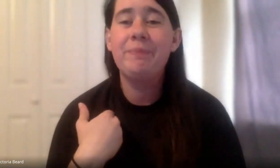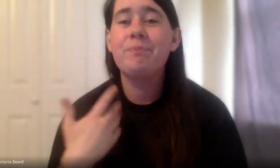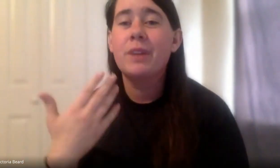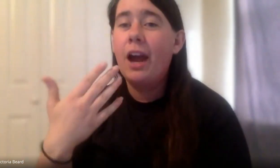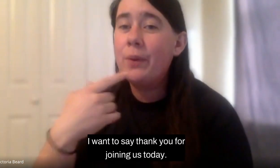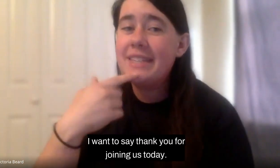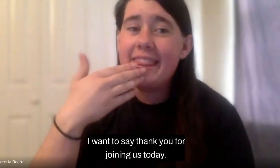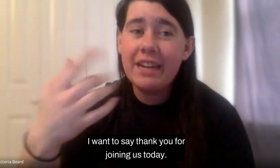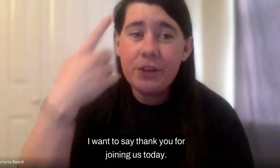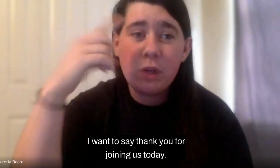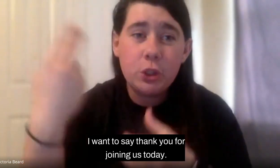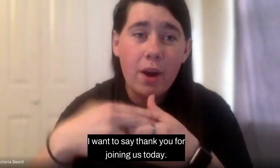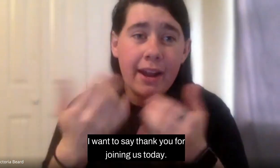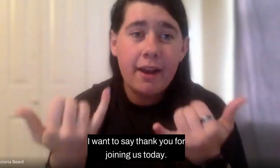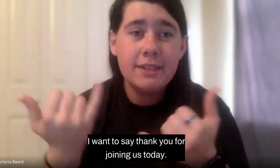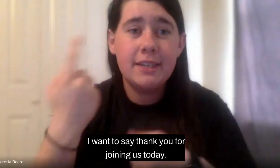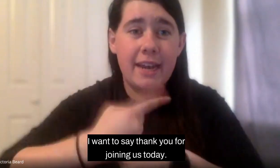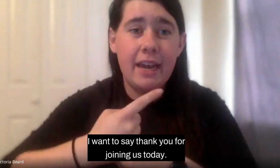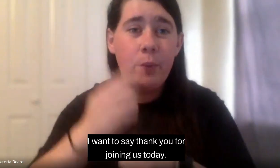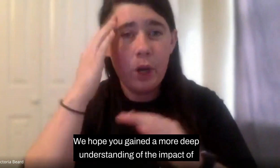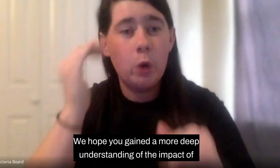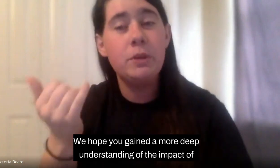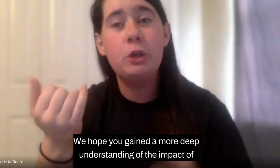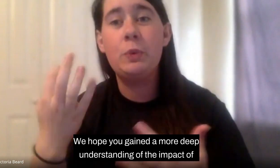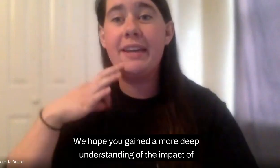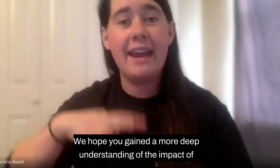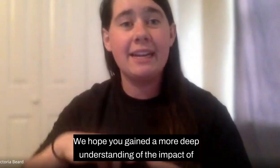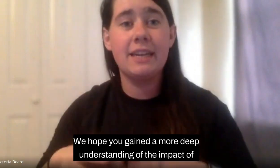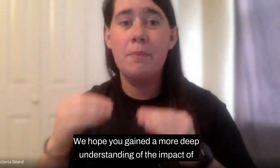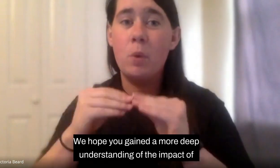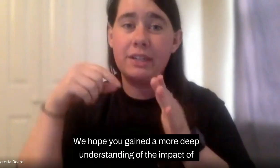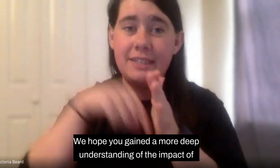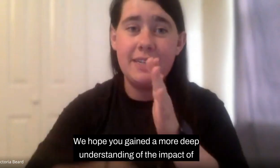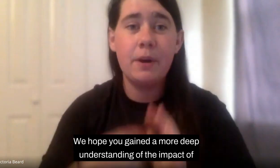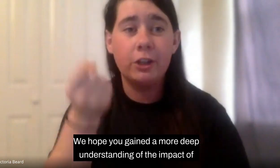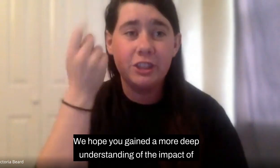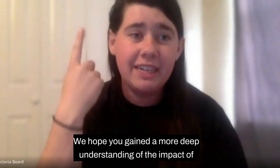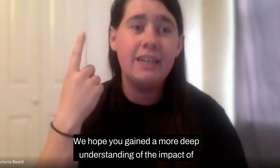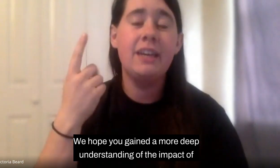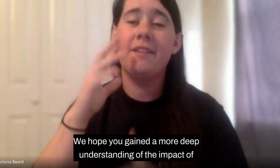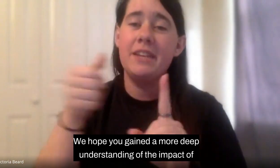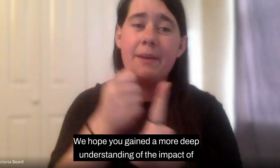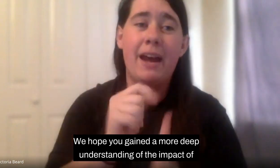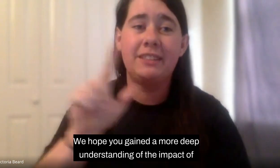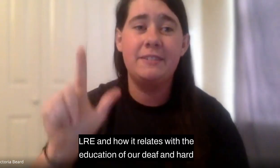I want to say thank you for joining us today. We hope you gained a more deep understanding of the impact of